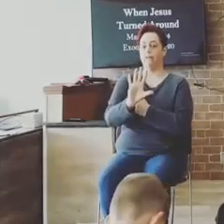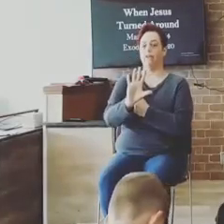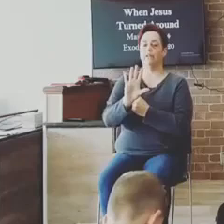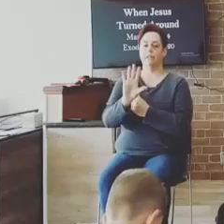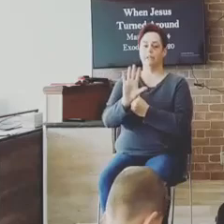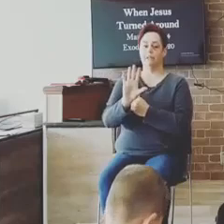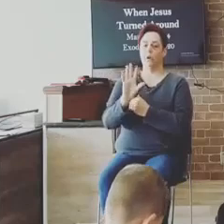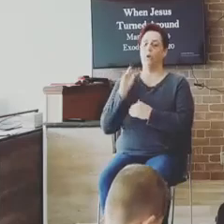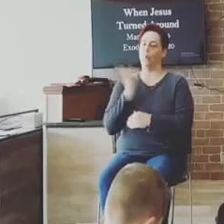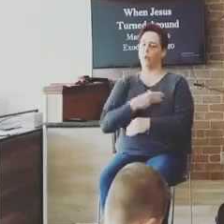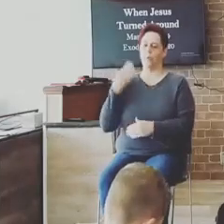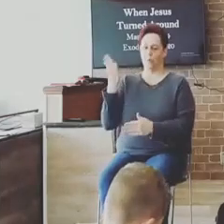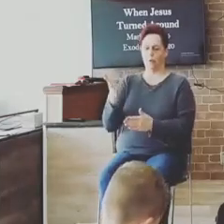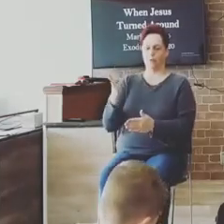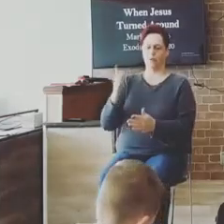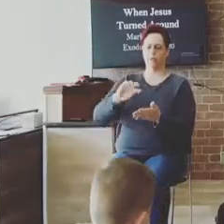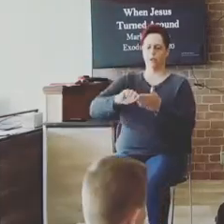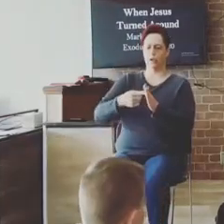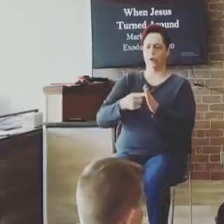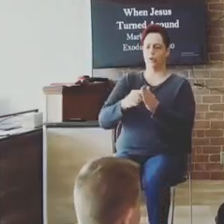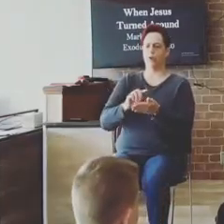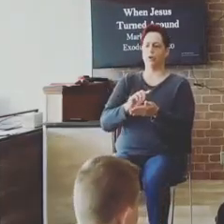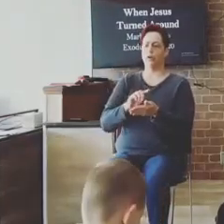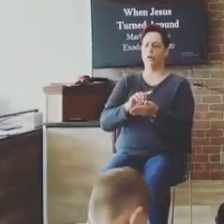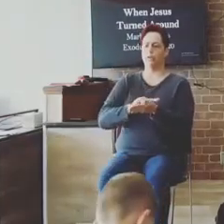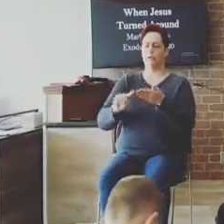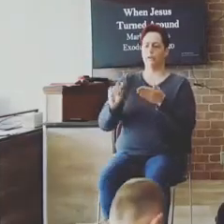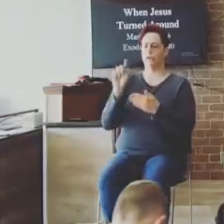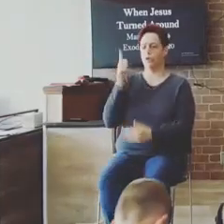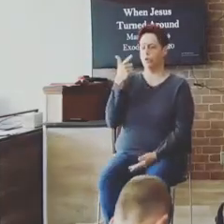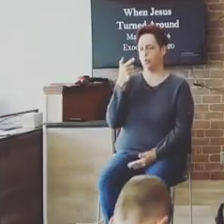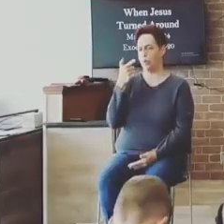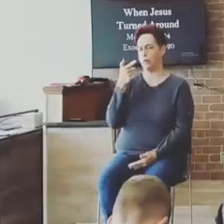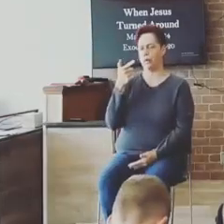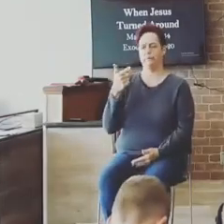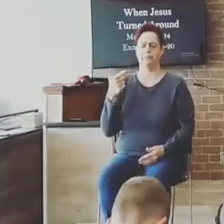And we're going to start in verse 21. Mark 5, 21.